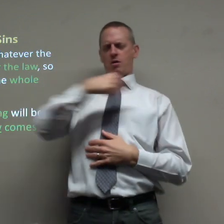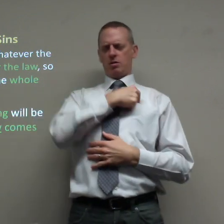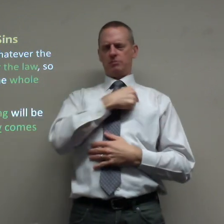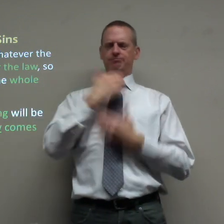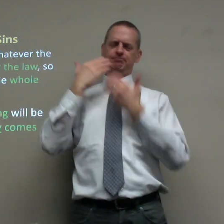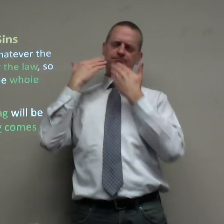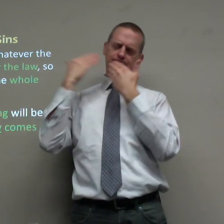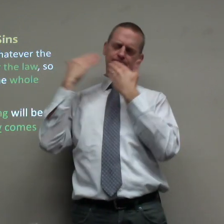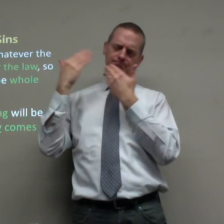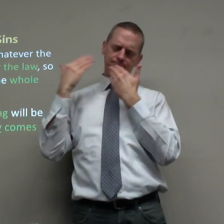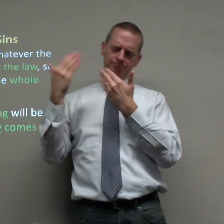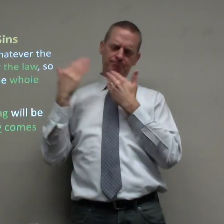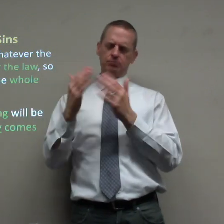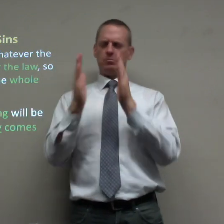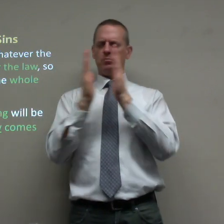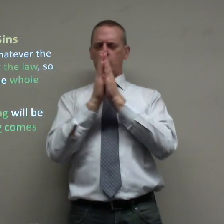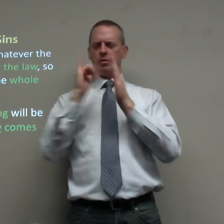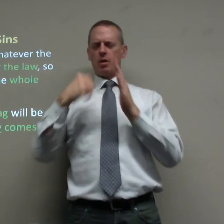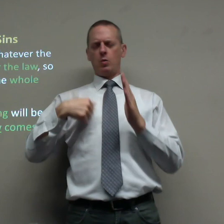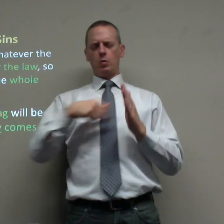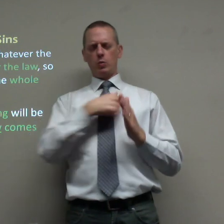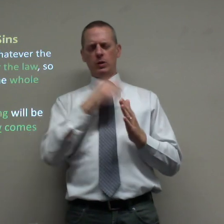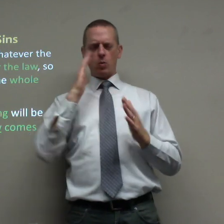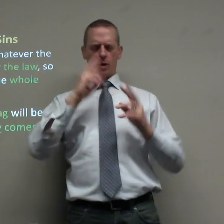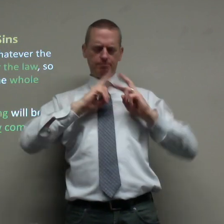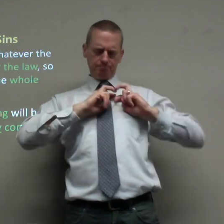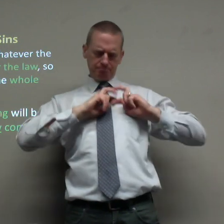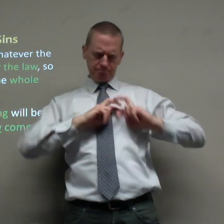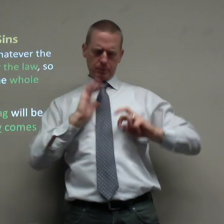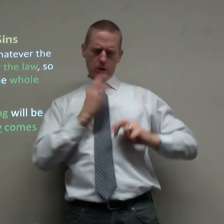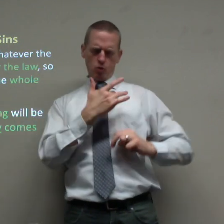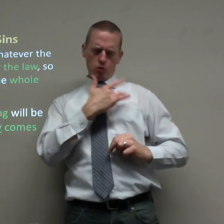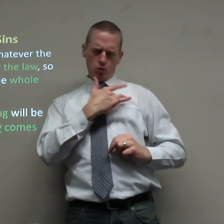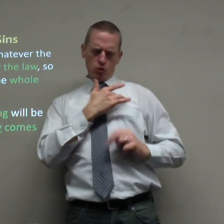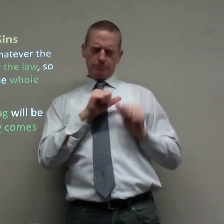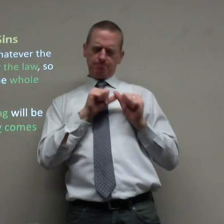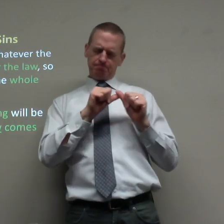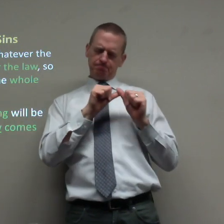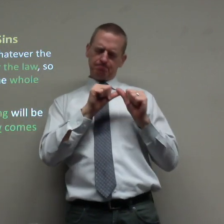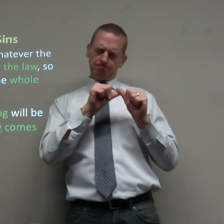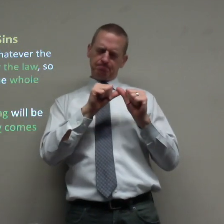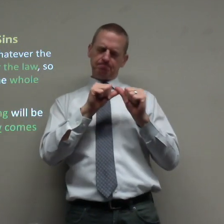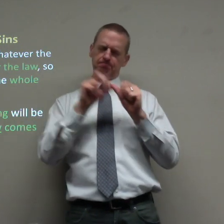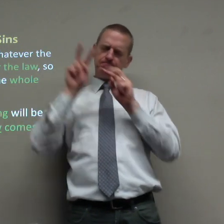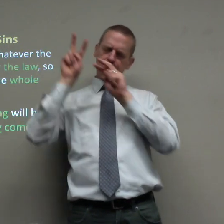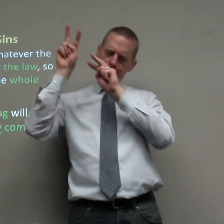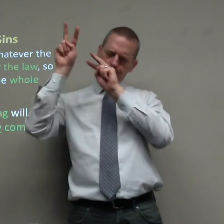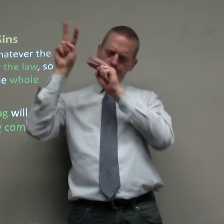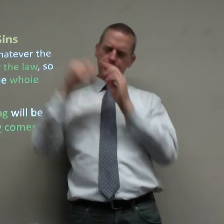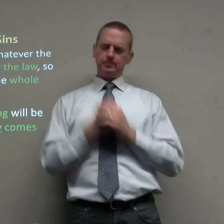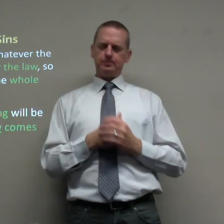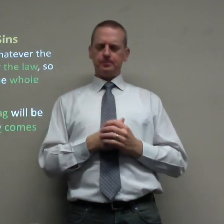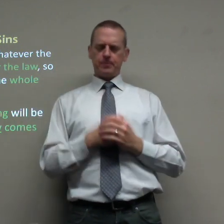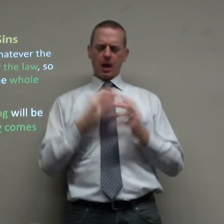gave to our sins so that we would not be touched. Thank you for everything. So that may look to us and touch our hearts so that we may look to you.